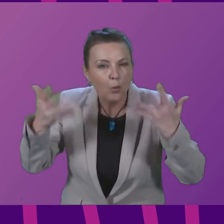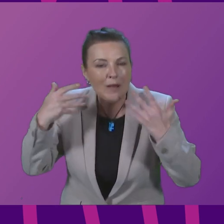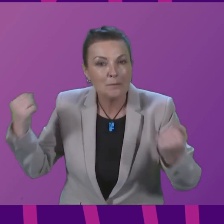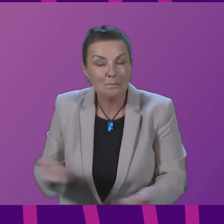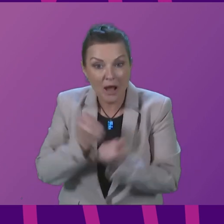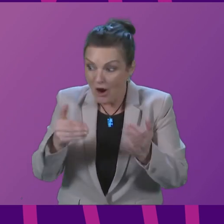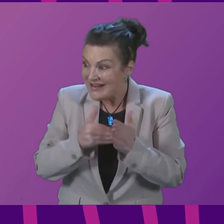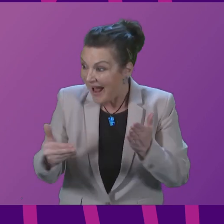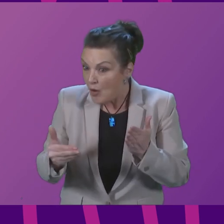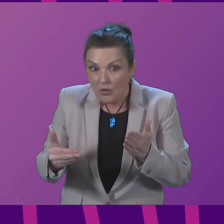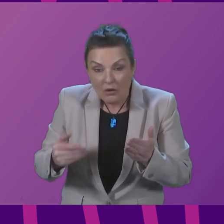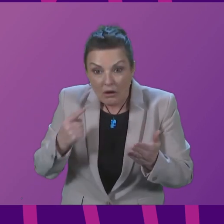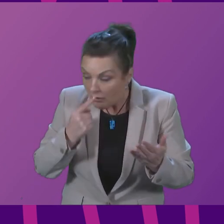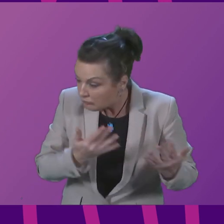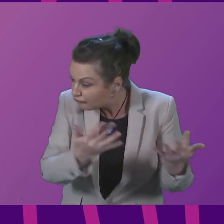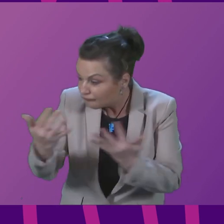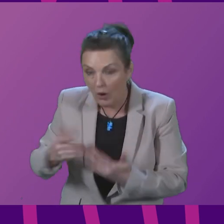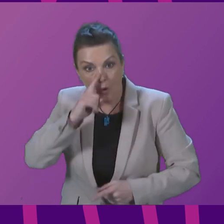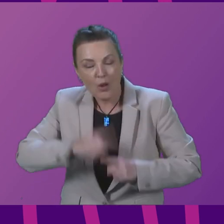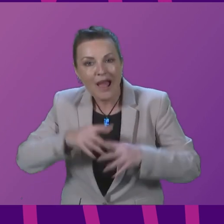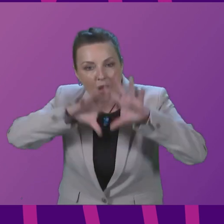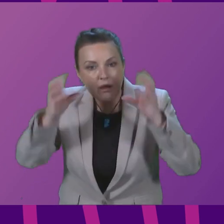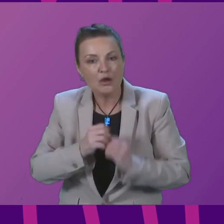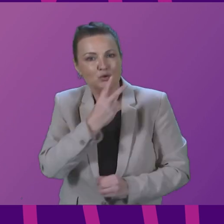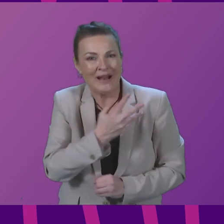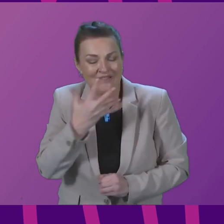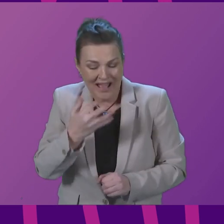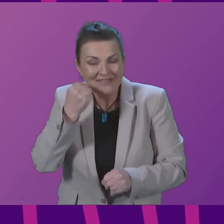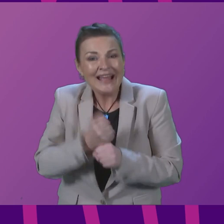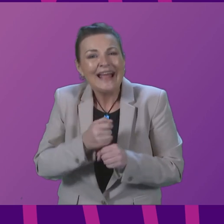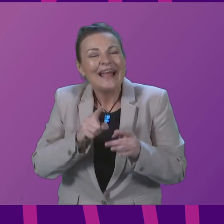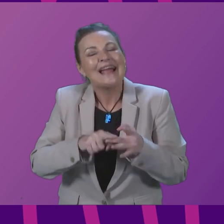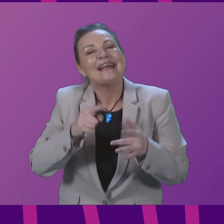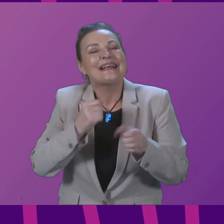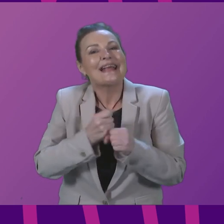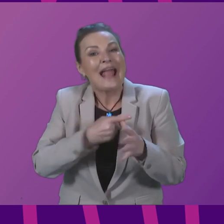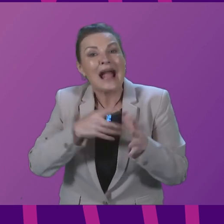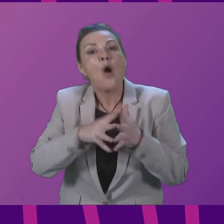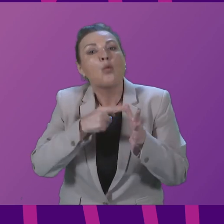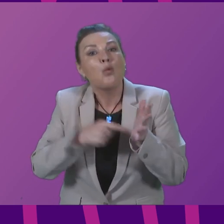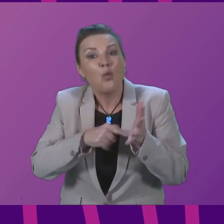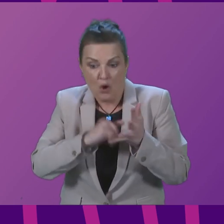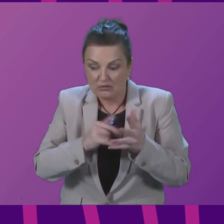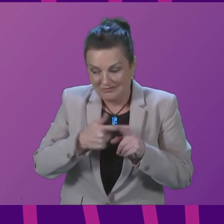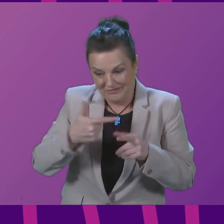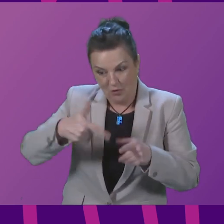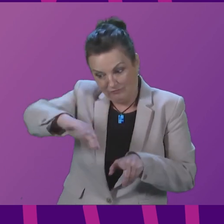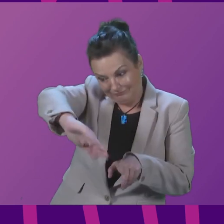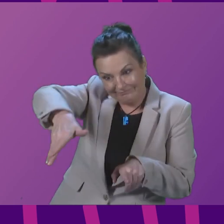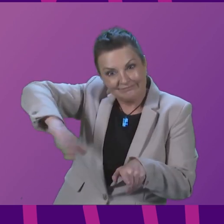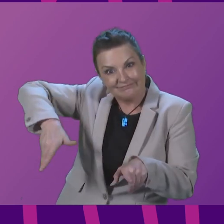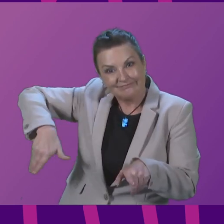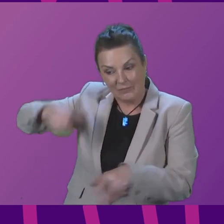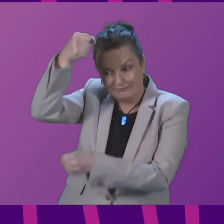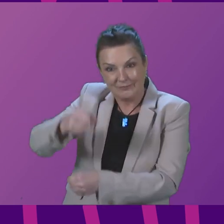potentially 25 gigawatts of offshore wind power. This is a massive, massive opportunity for Scotland and one that all of us should